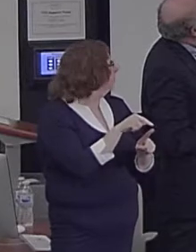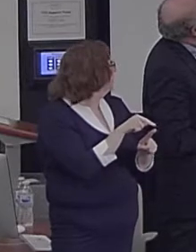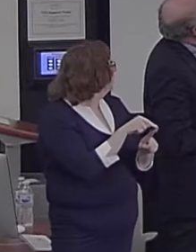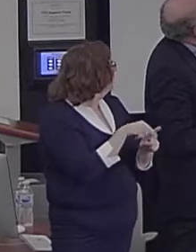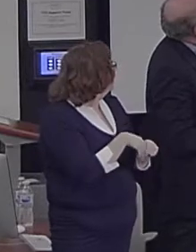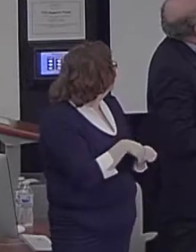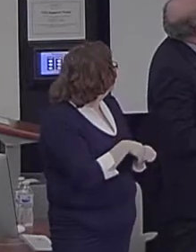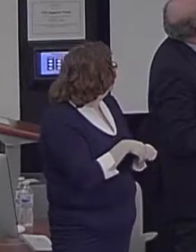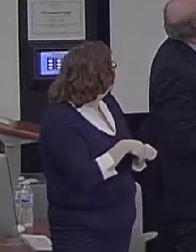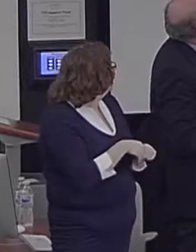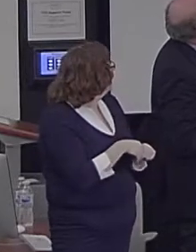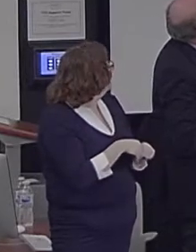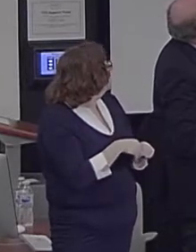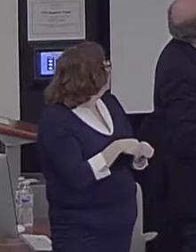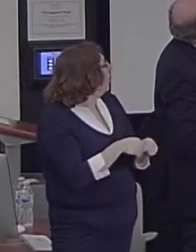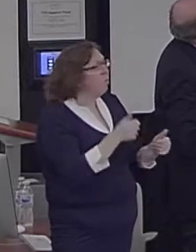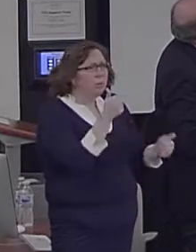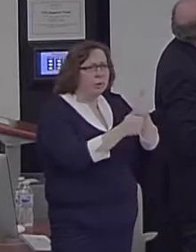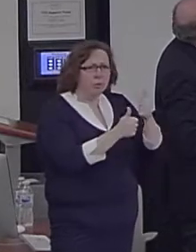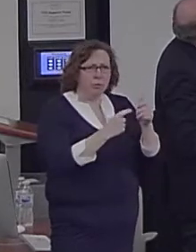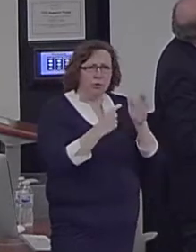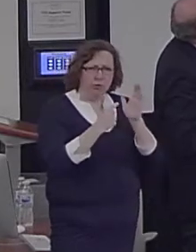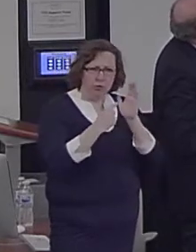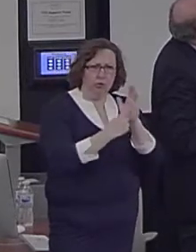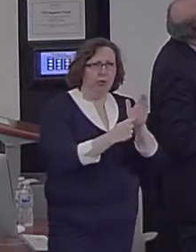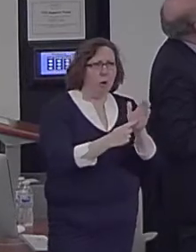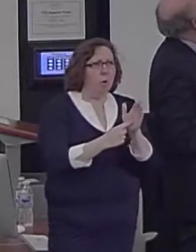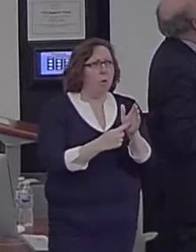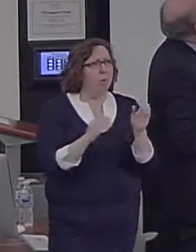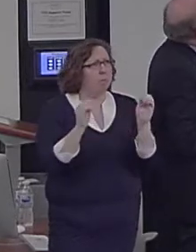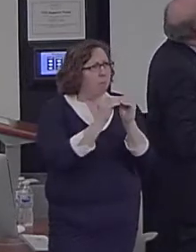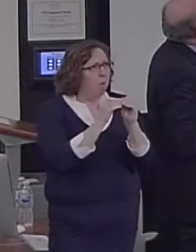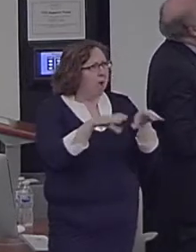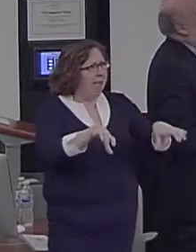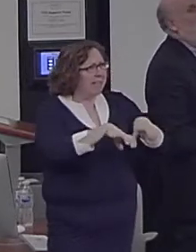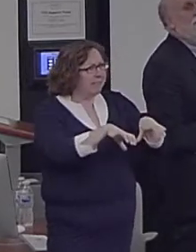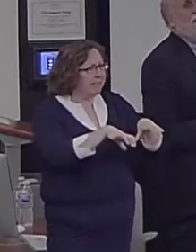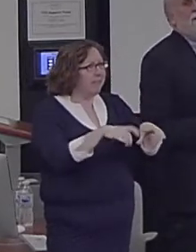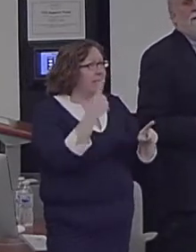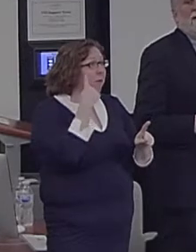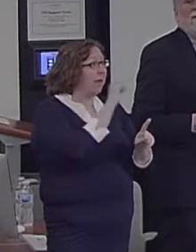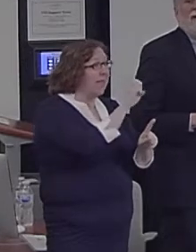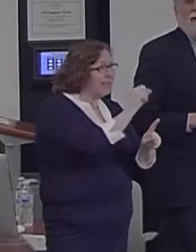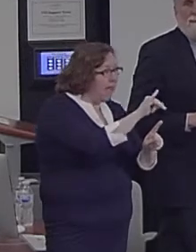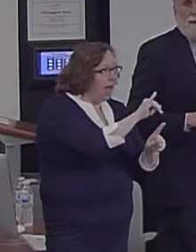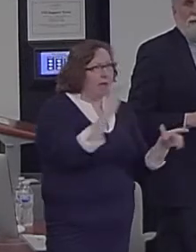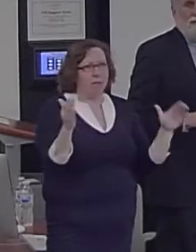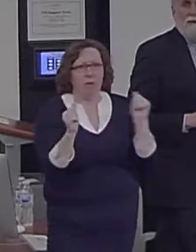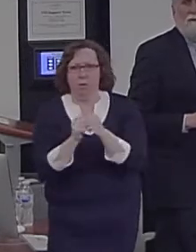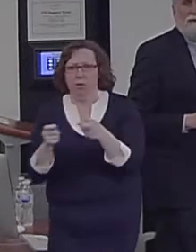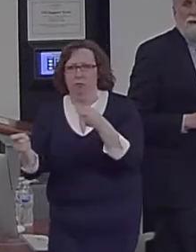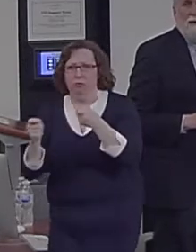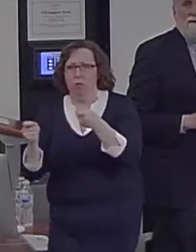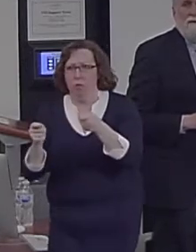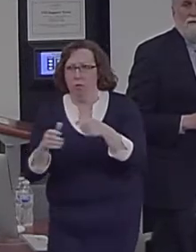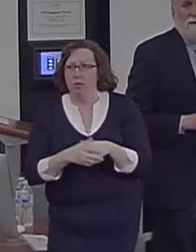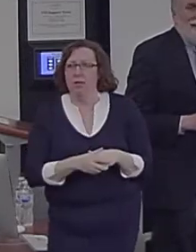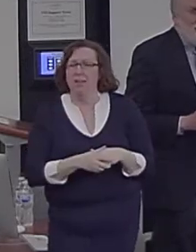show increased activity for specificity over control, you get that same hippocampal region that we saw in the future imagining